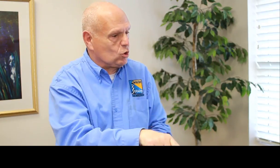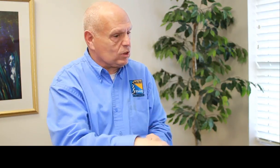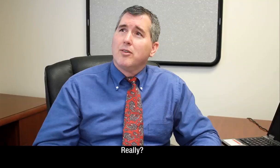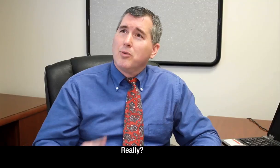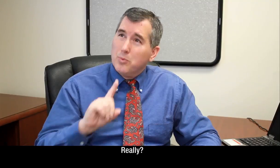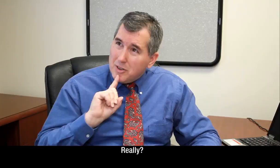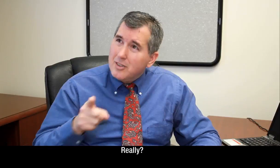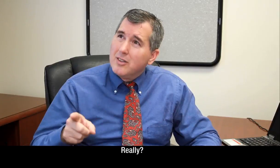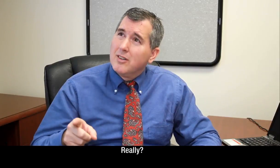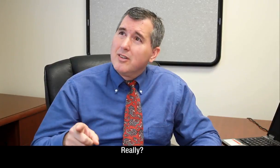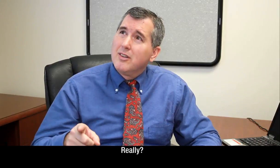Really?